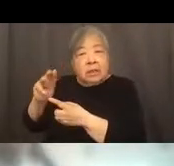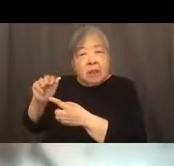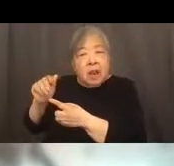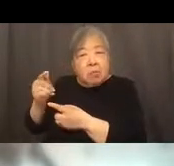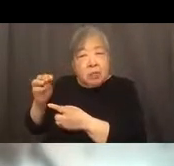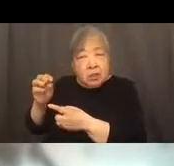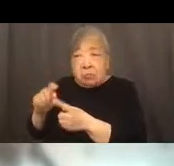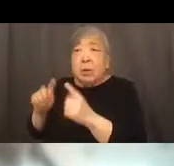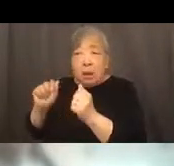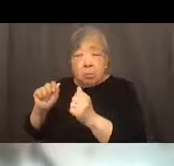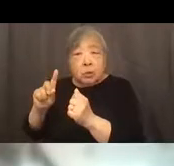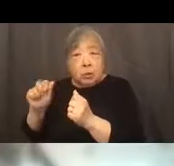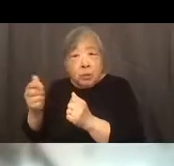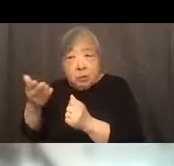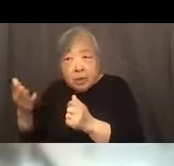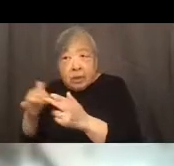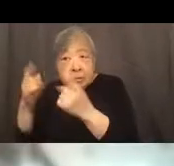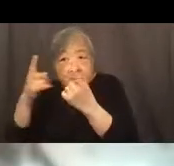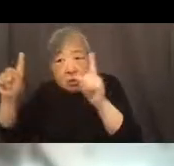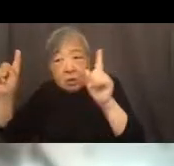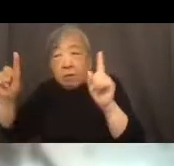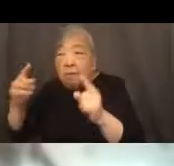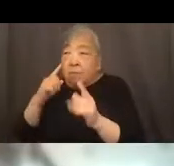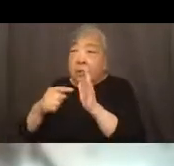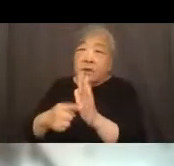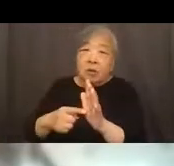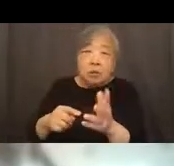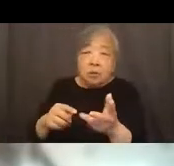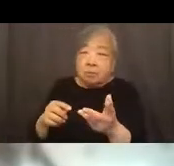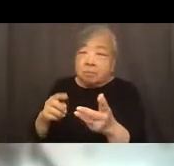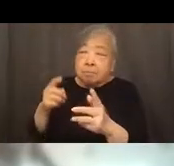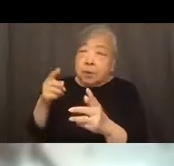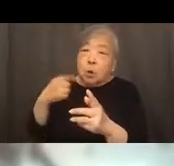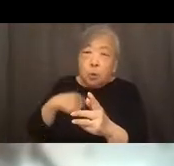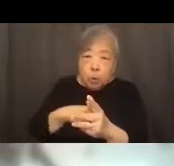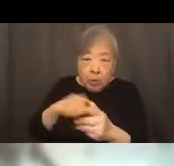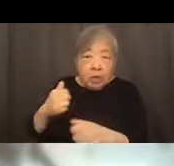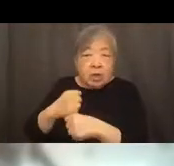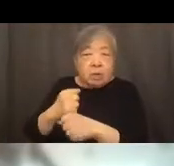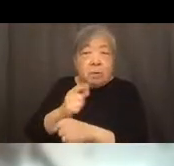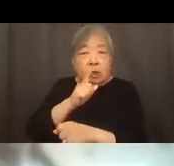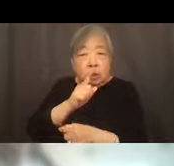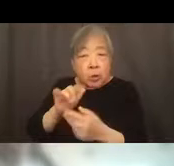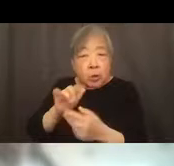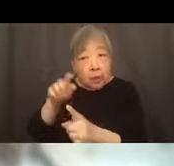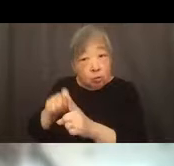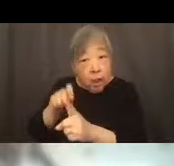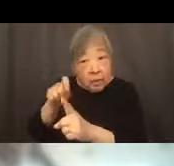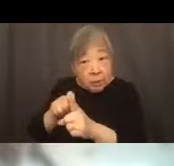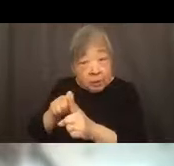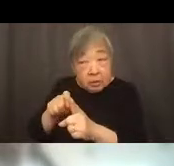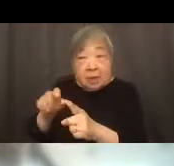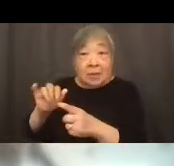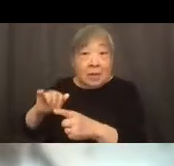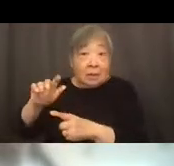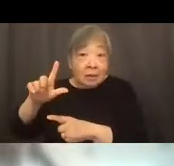important, uh, on the injunctive relief side. And in particular, we can ensure that harassers, landlords, or property